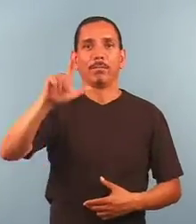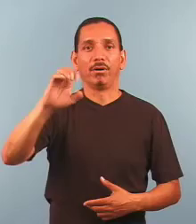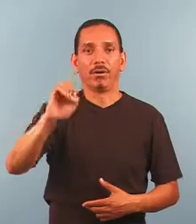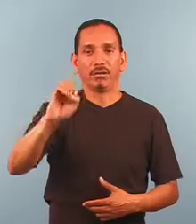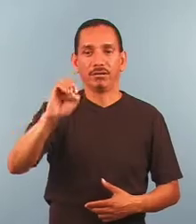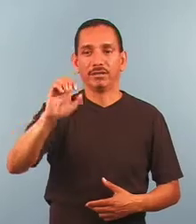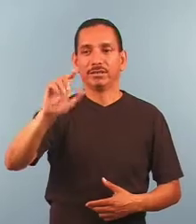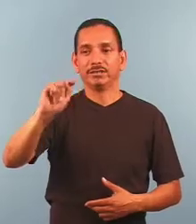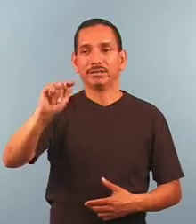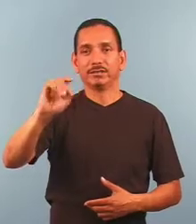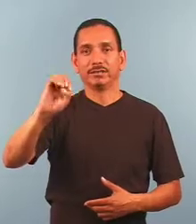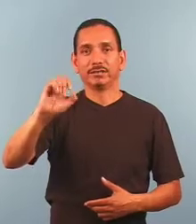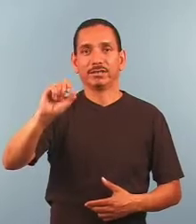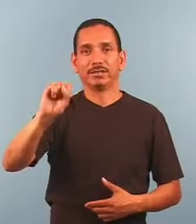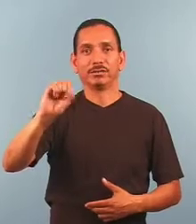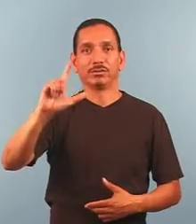The Hubble Telescope